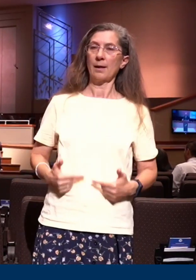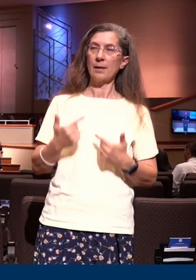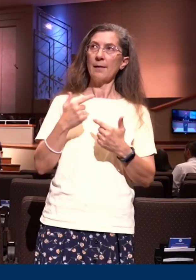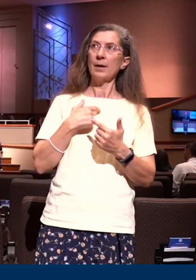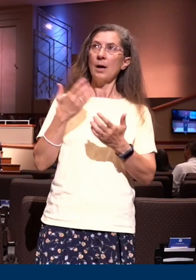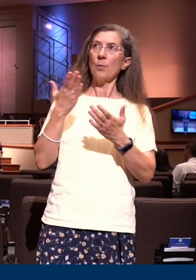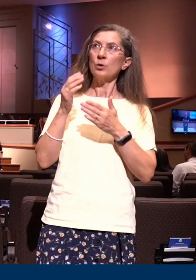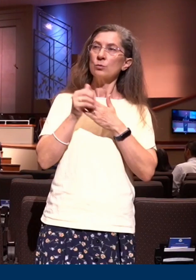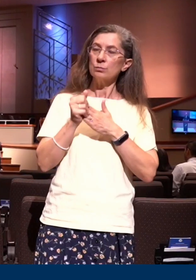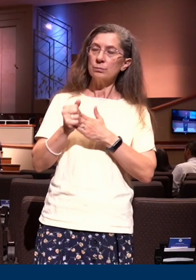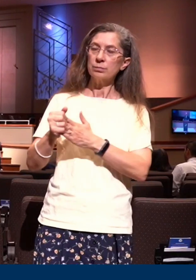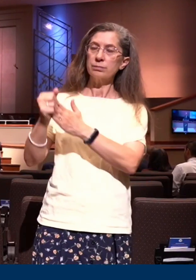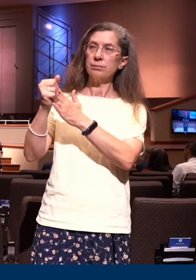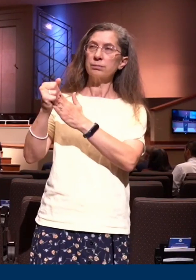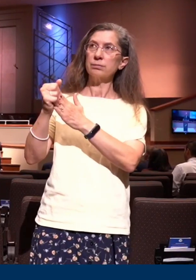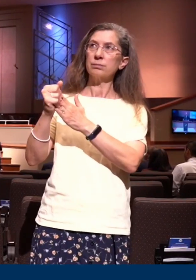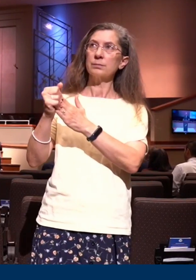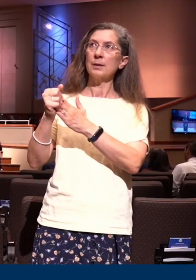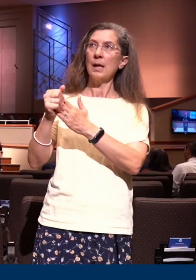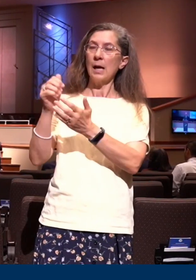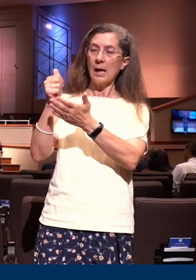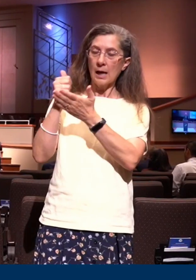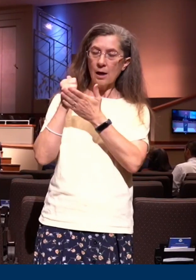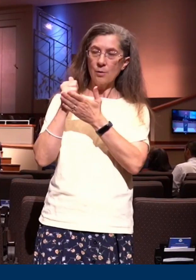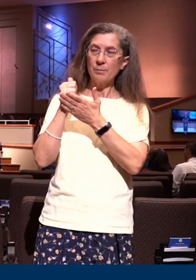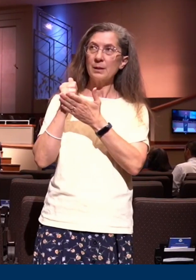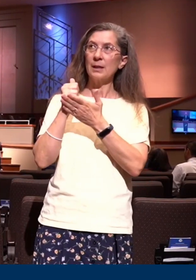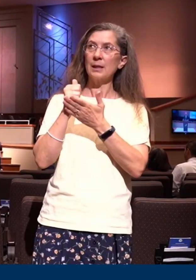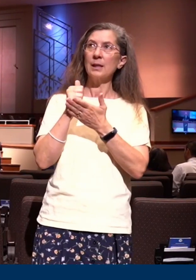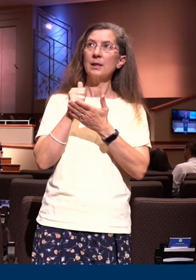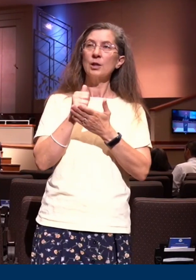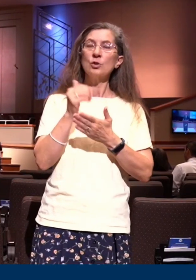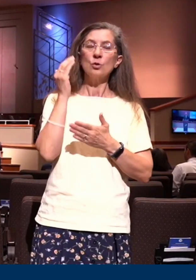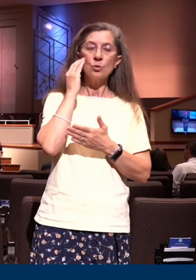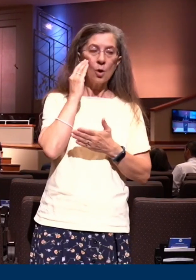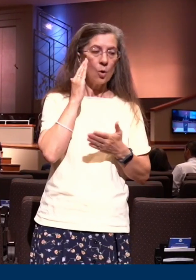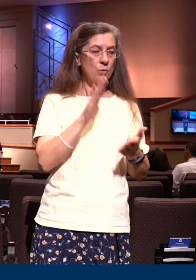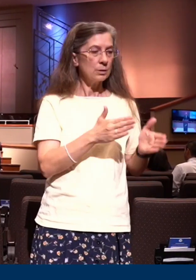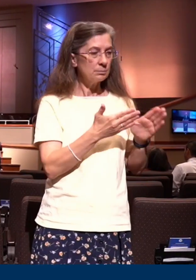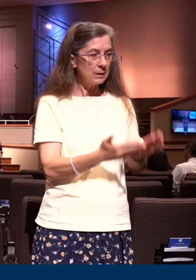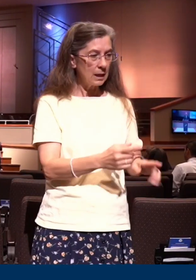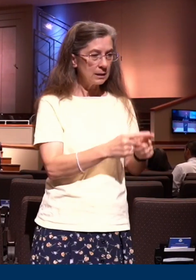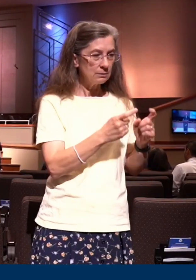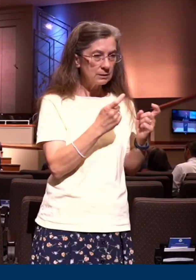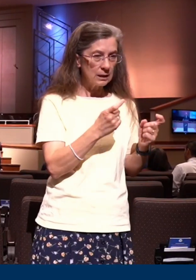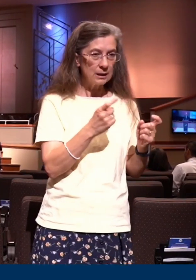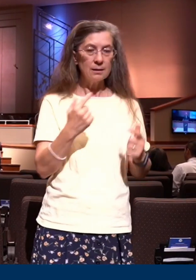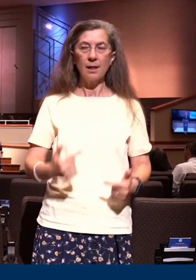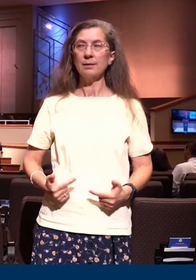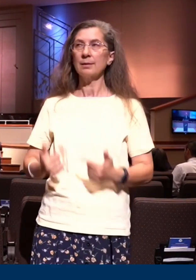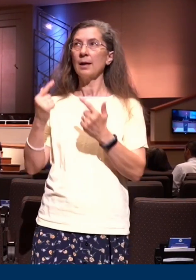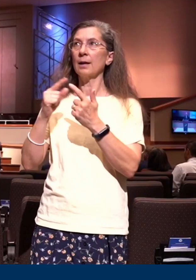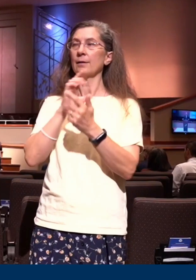Holy Spirit today help me Lord to be dead indeed unto sin but alive unto Jesus Christ now listen